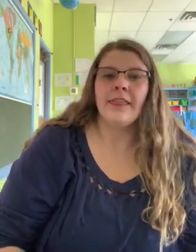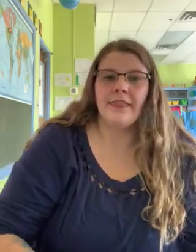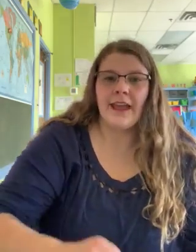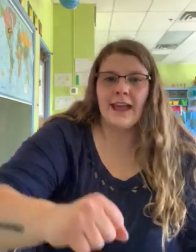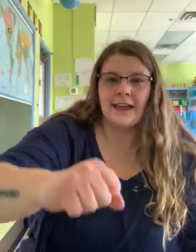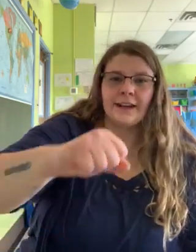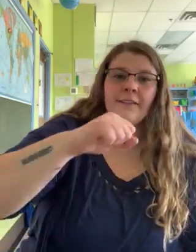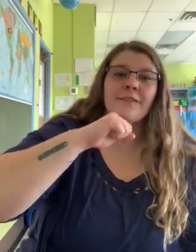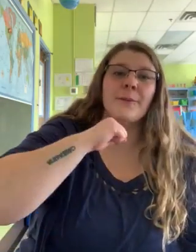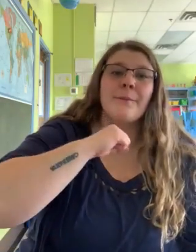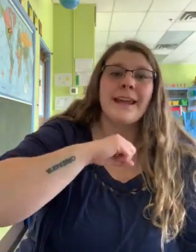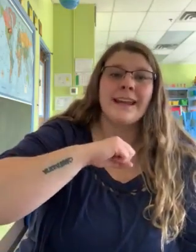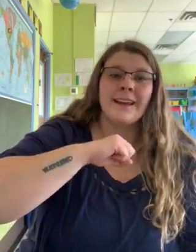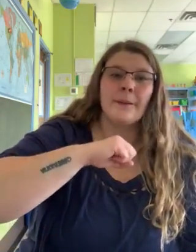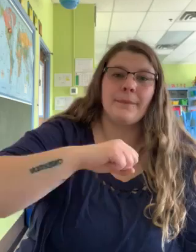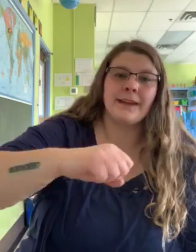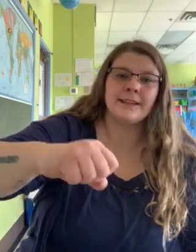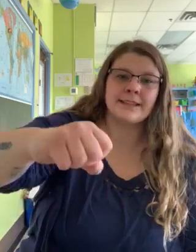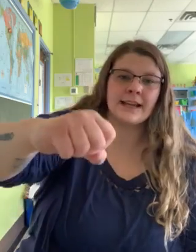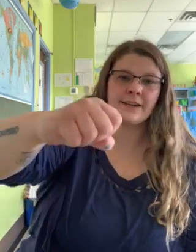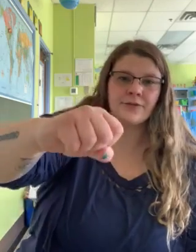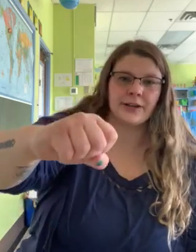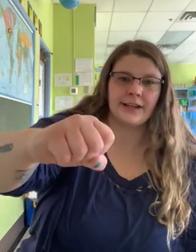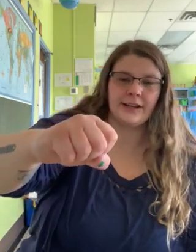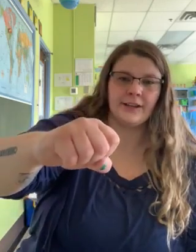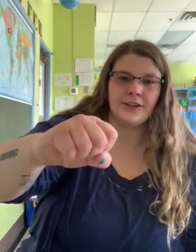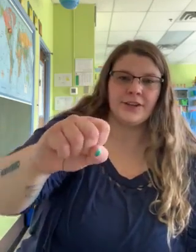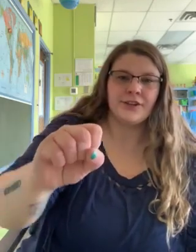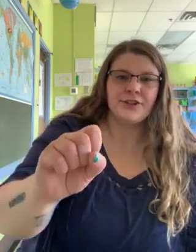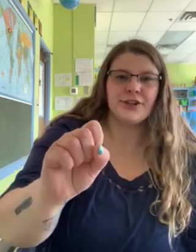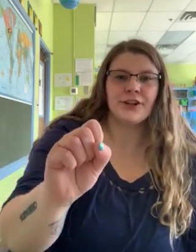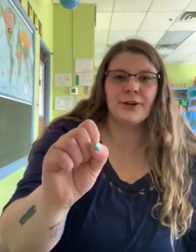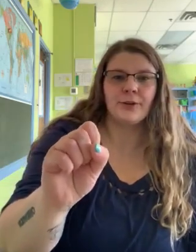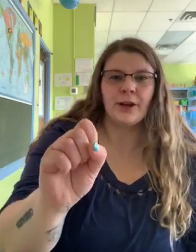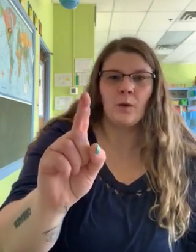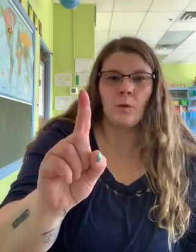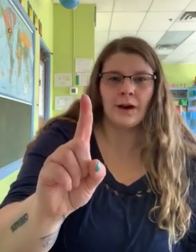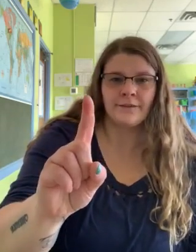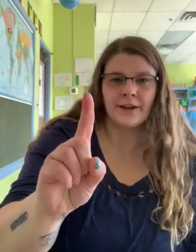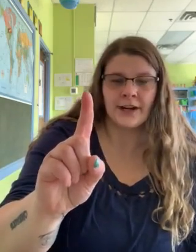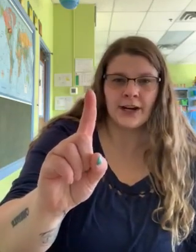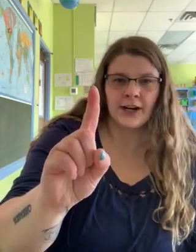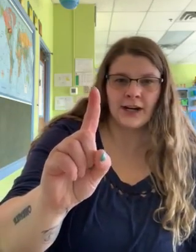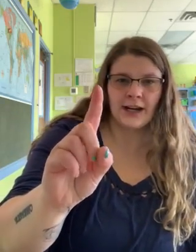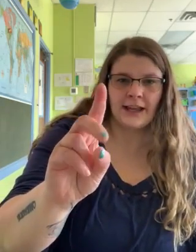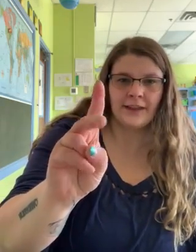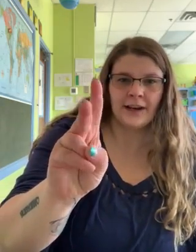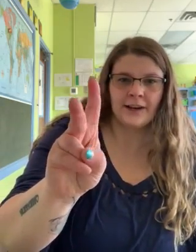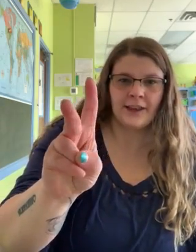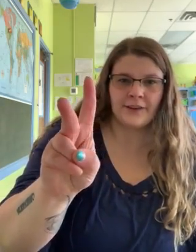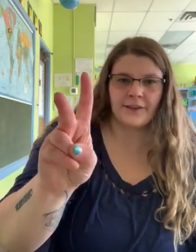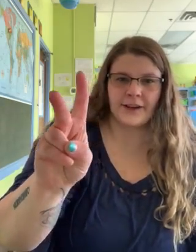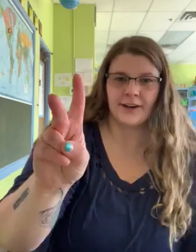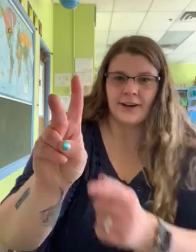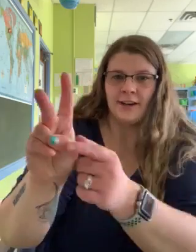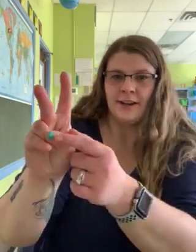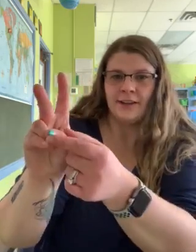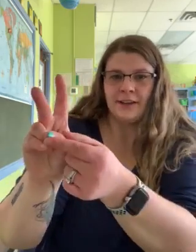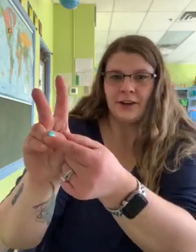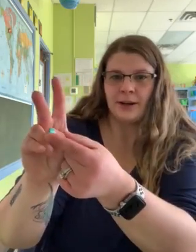Then for pig. Pig is kind of tricky. So you're gonna hold out one finger and then another finger. Then you're gonna